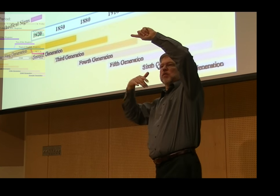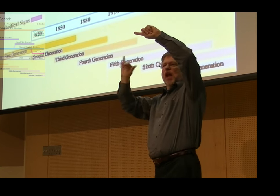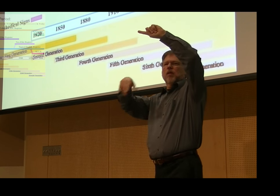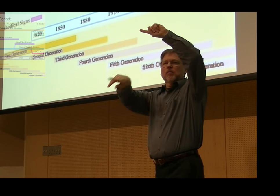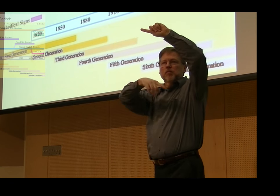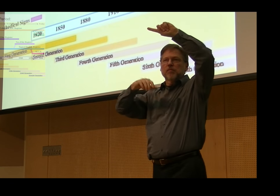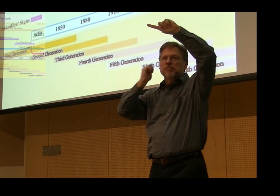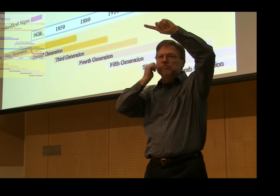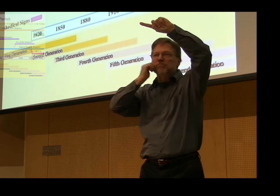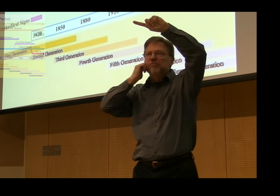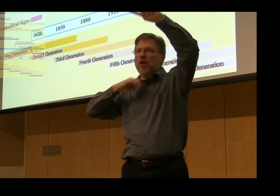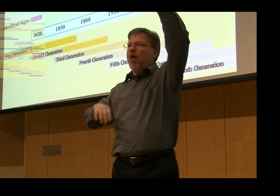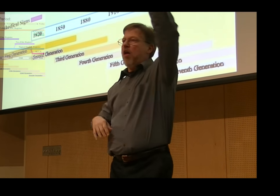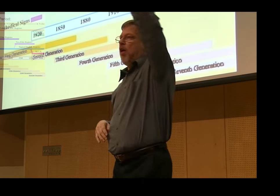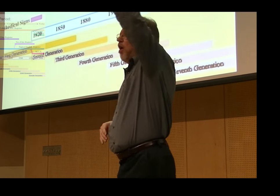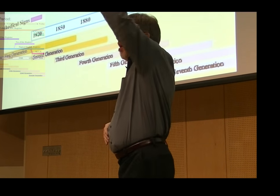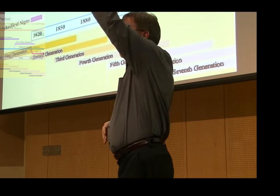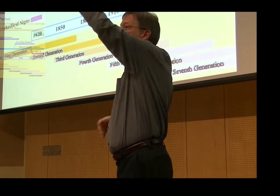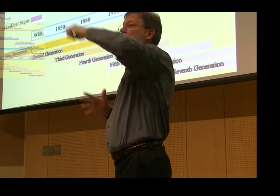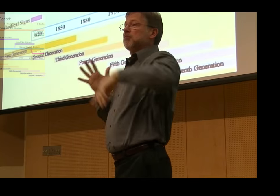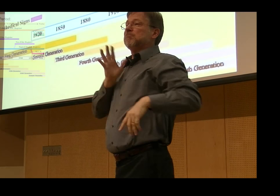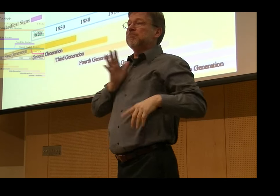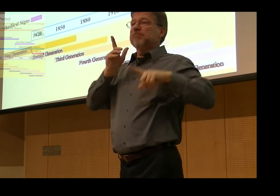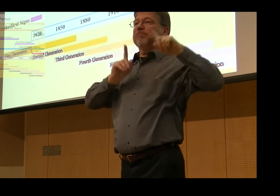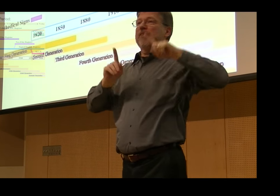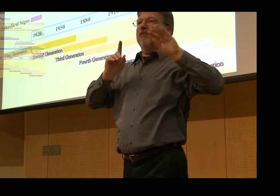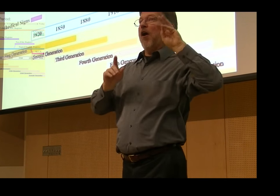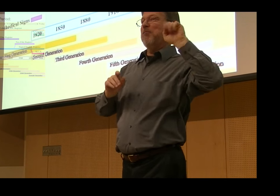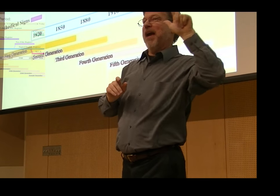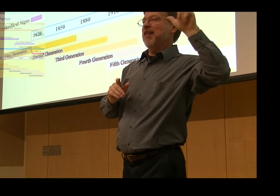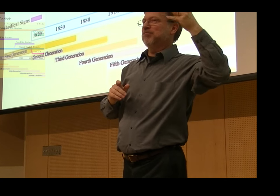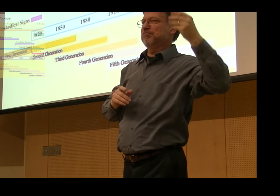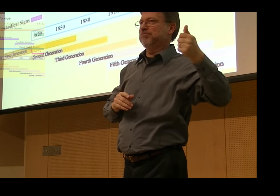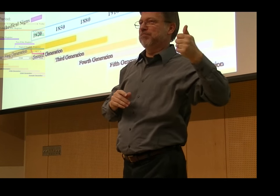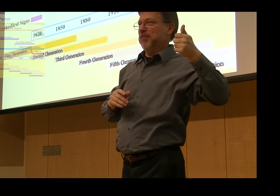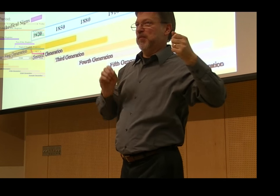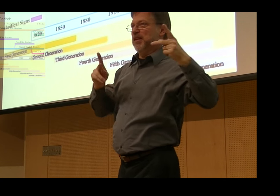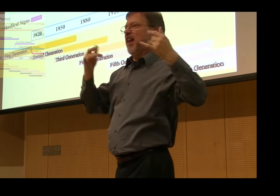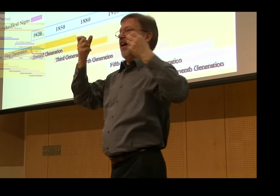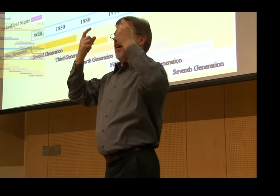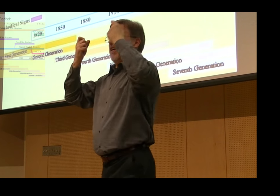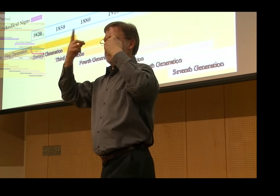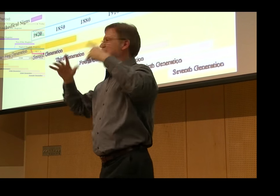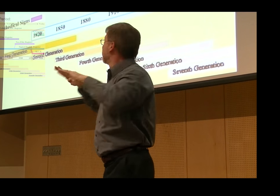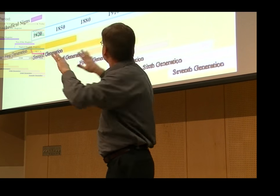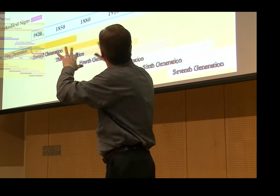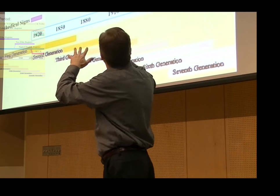of the language and of the meta-language disappeared as a result. You had other people, new people coming